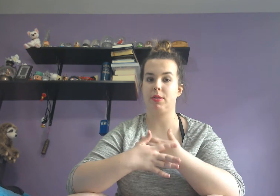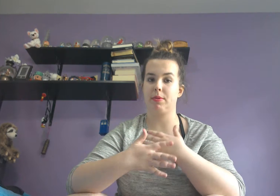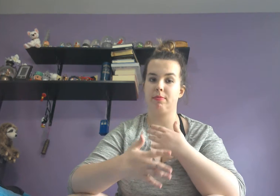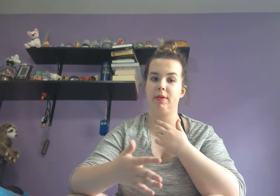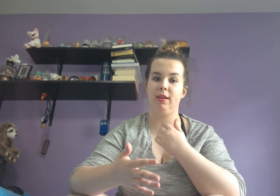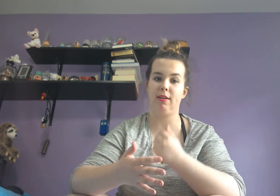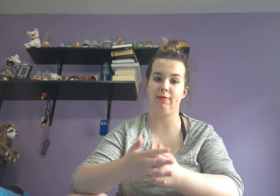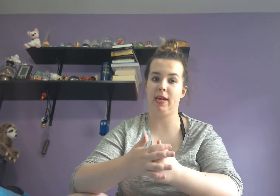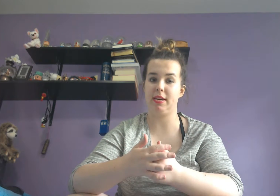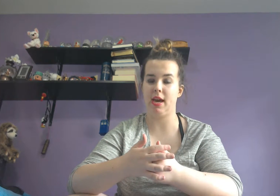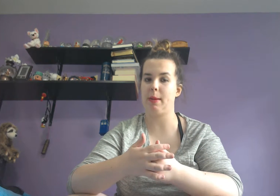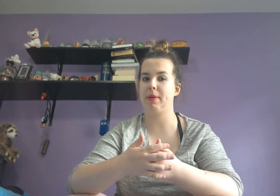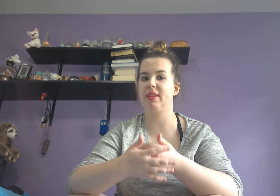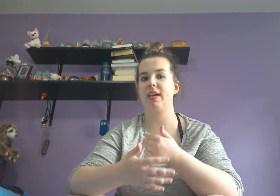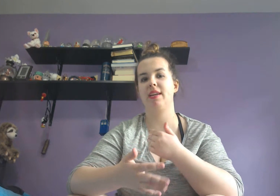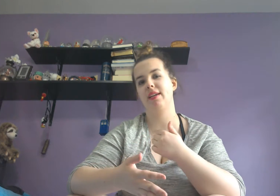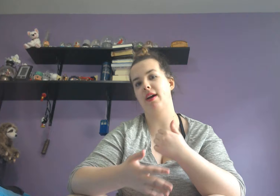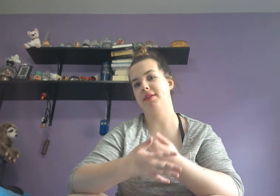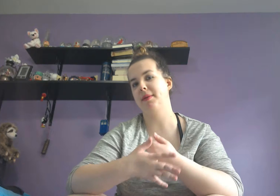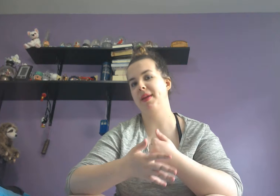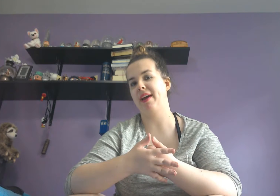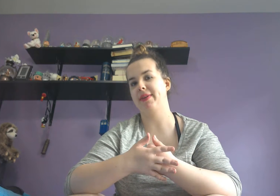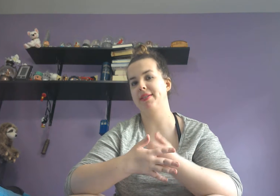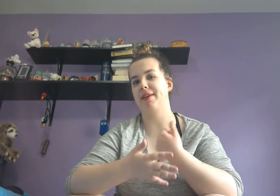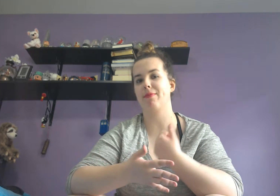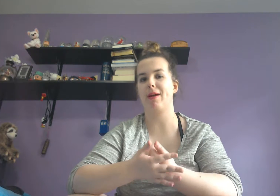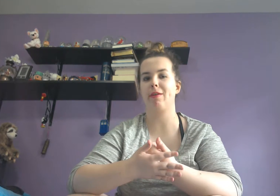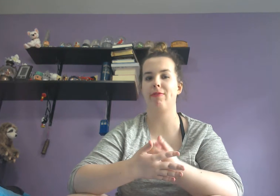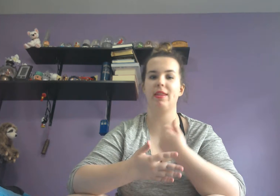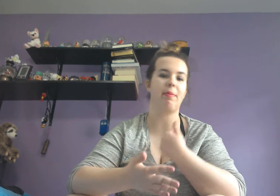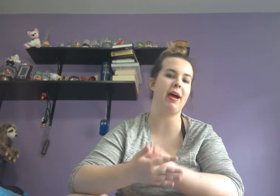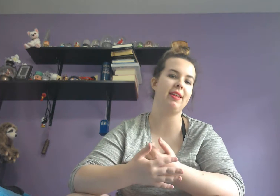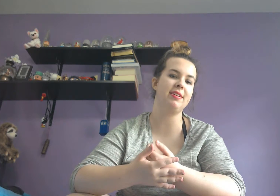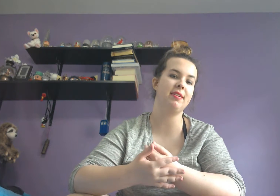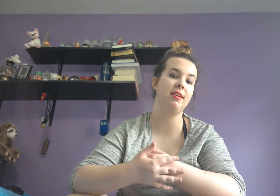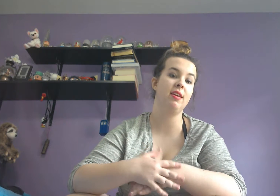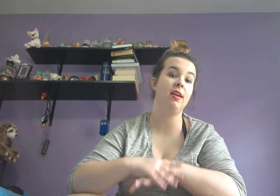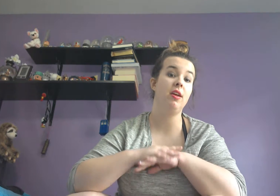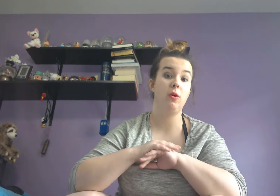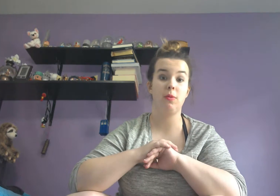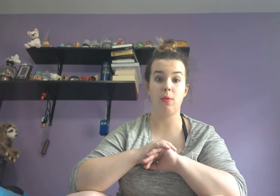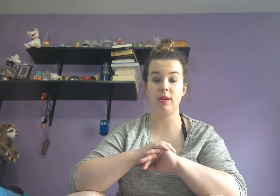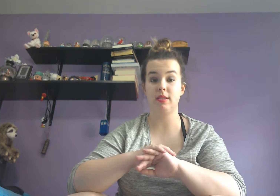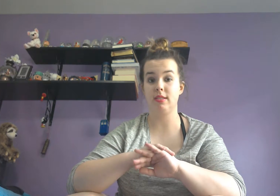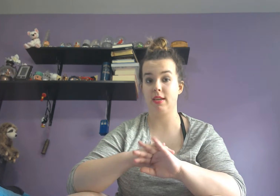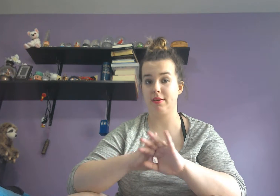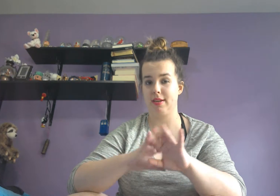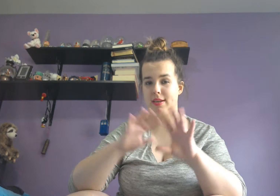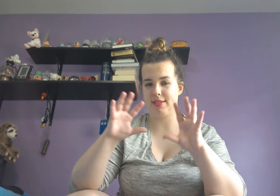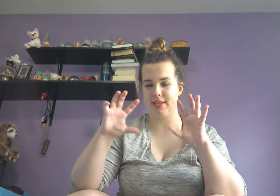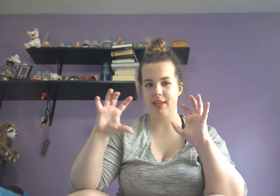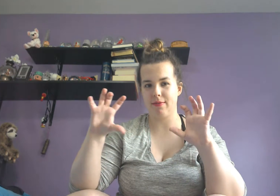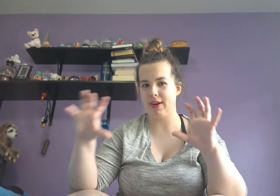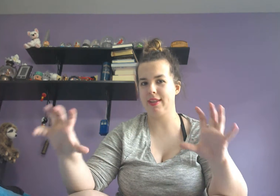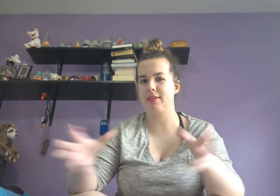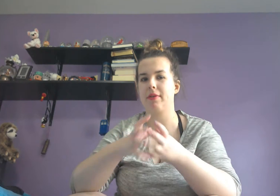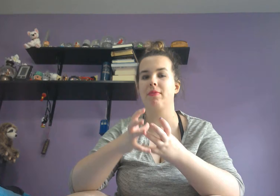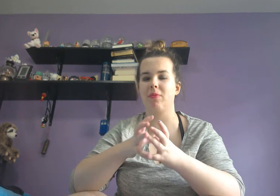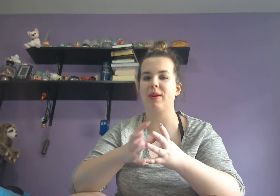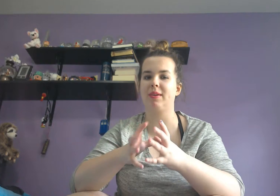was when an event happened that caused them to have to save Ralph and the pilot was interesting to see them finally sort of regroup